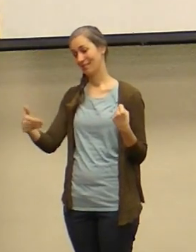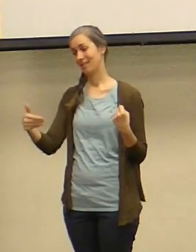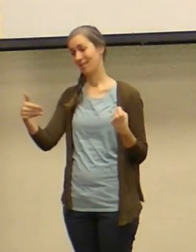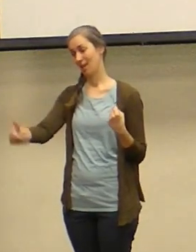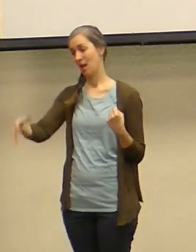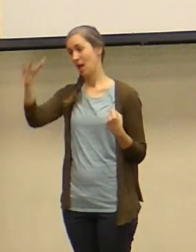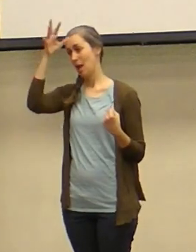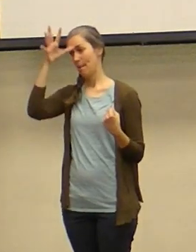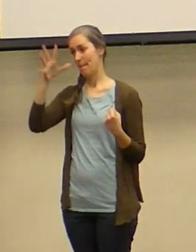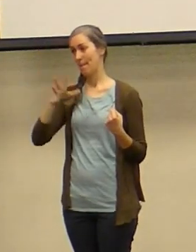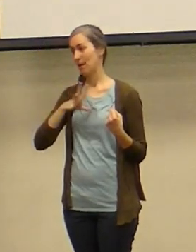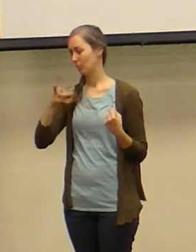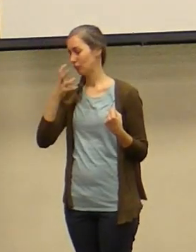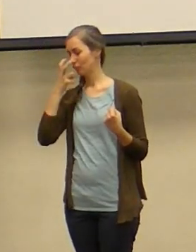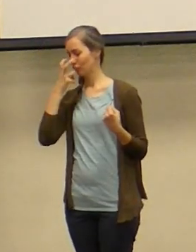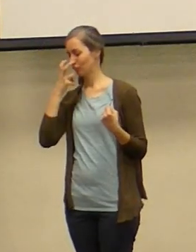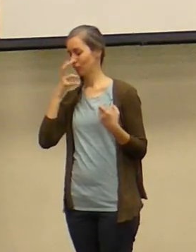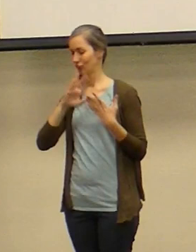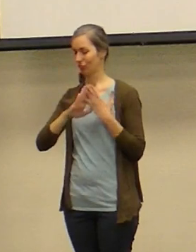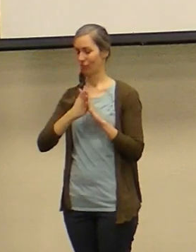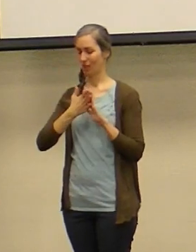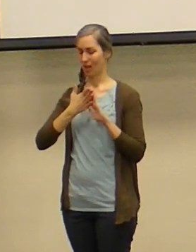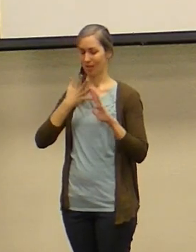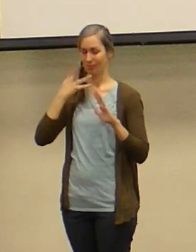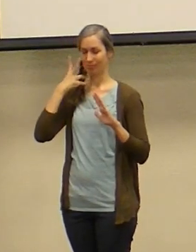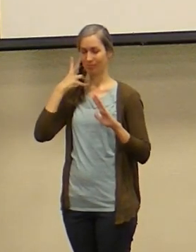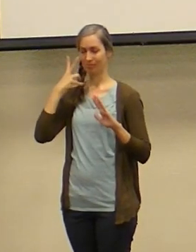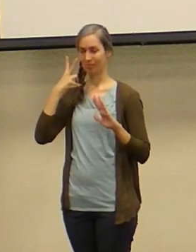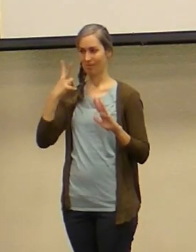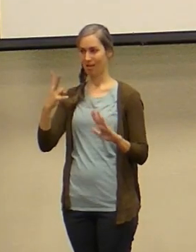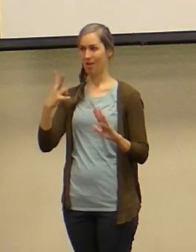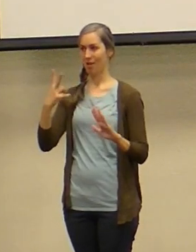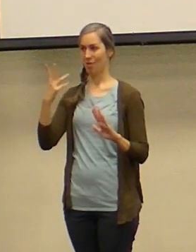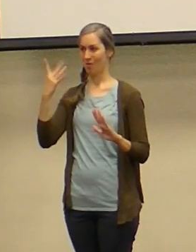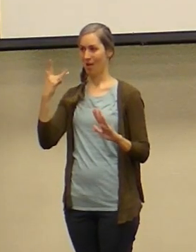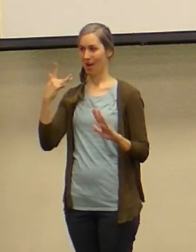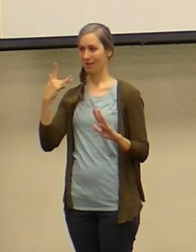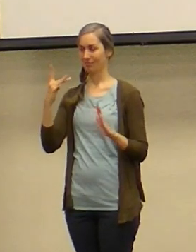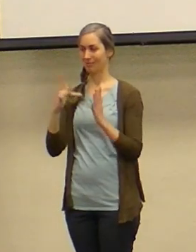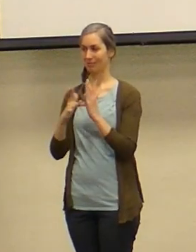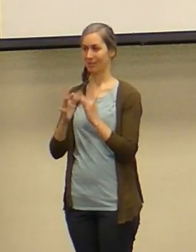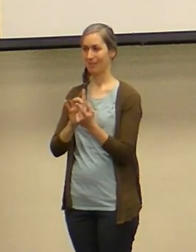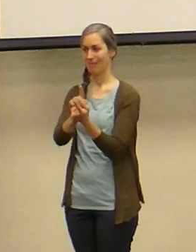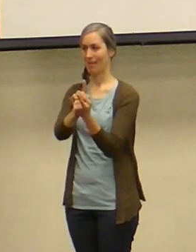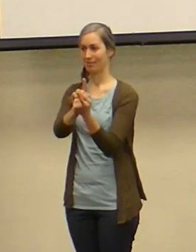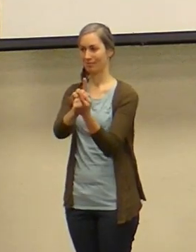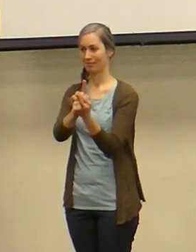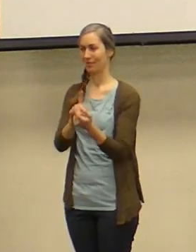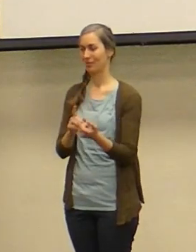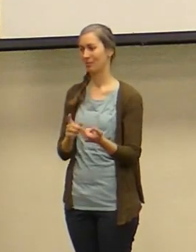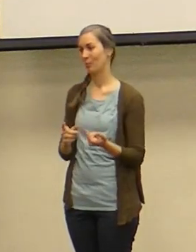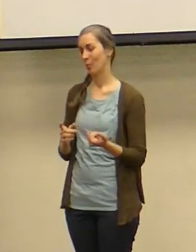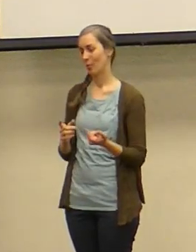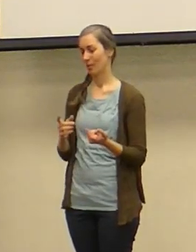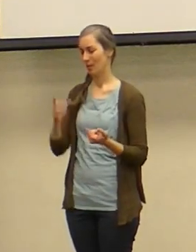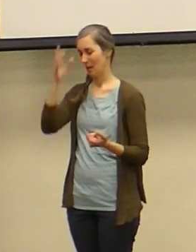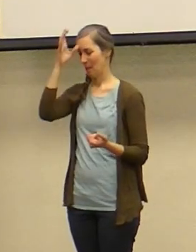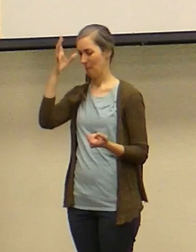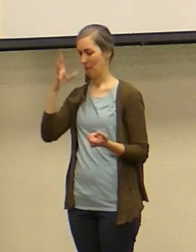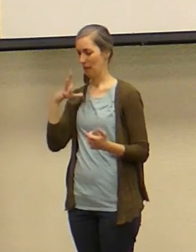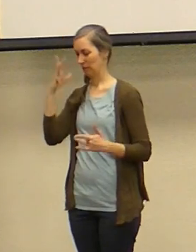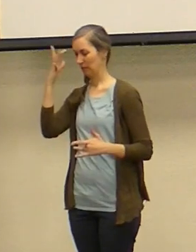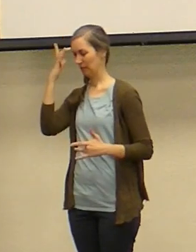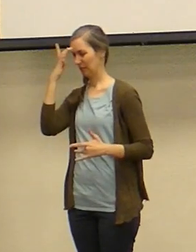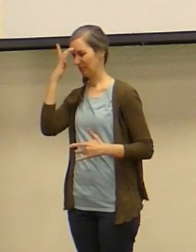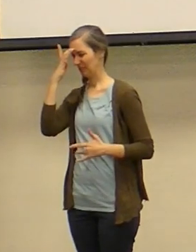who is blind is whole in his sight after meeting Jesus a man who has leprosy and his